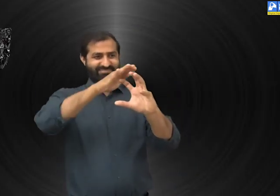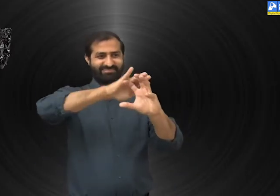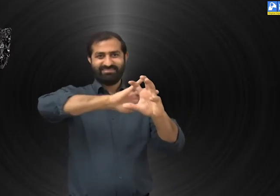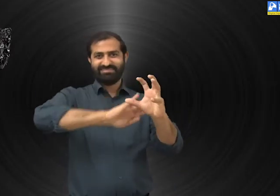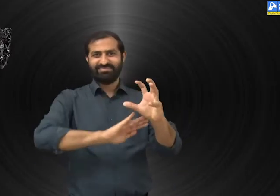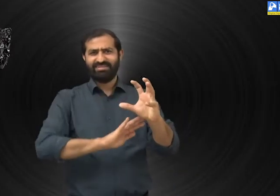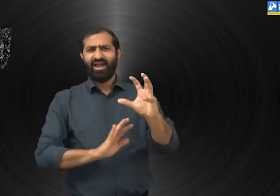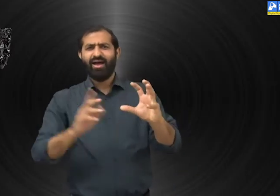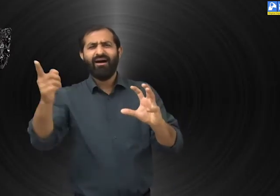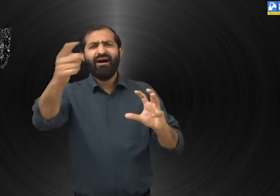Why is it so?